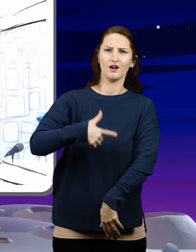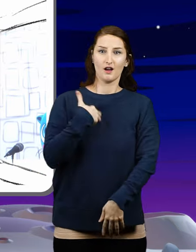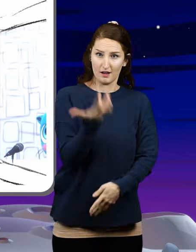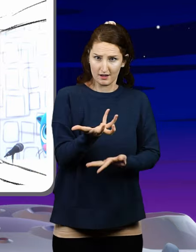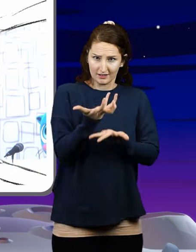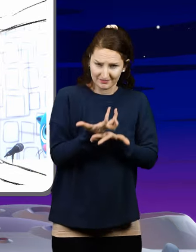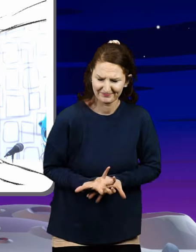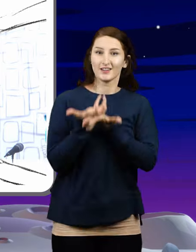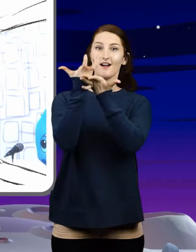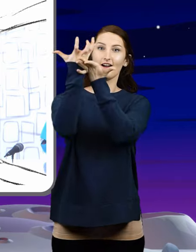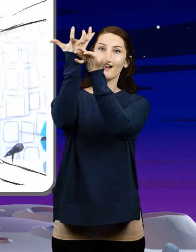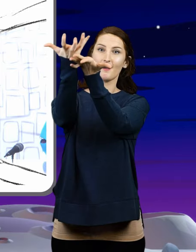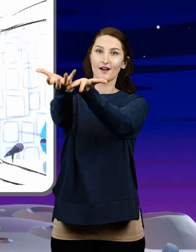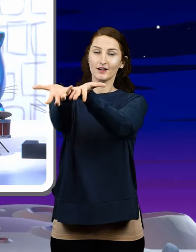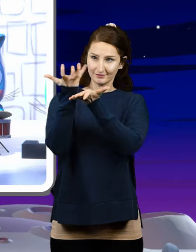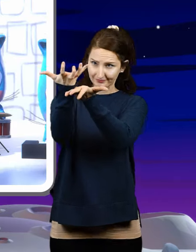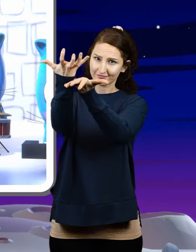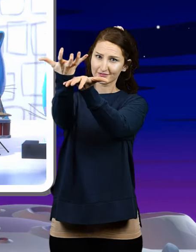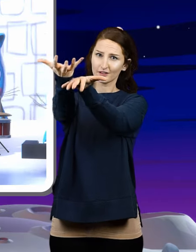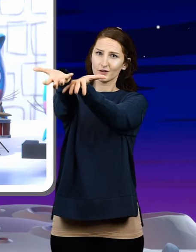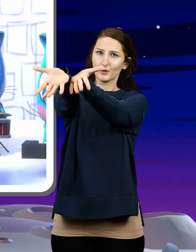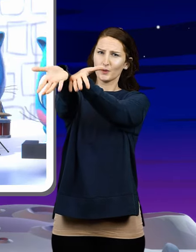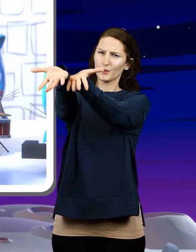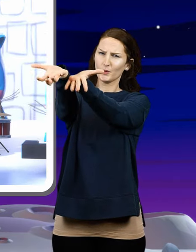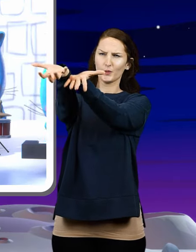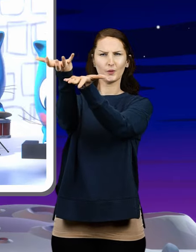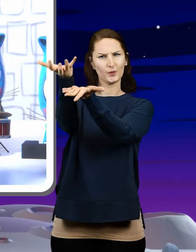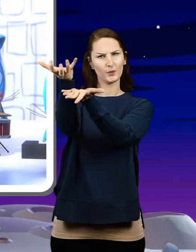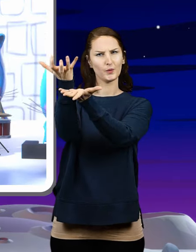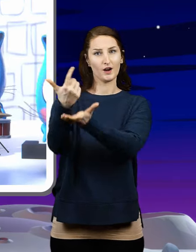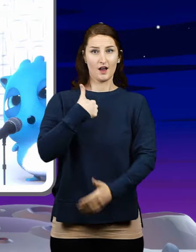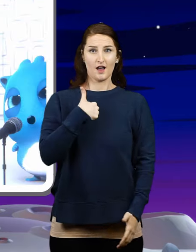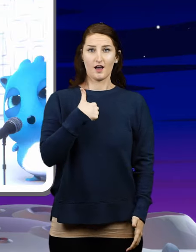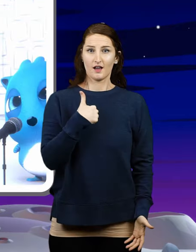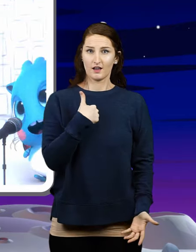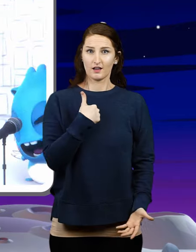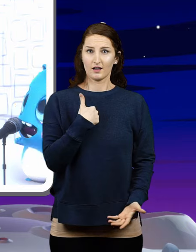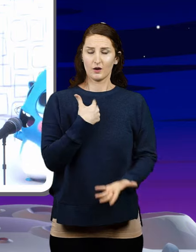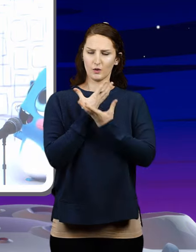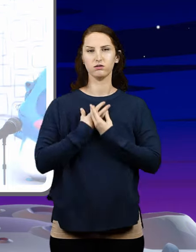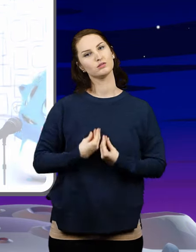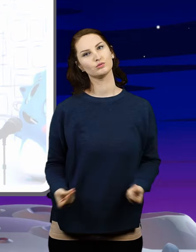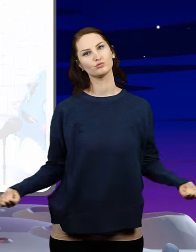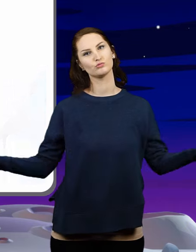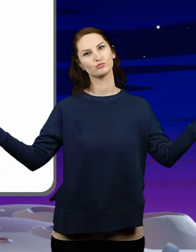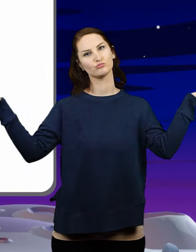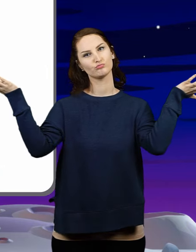Take me on Take on me I'll be